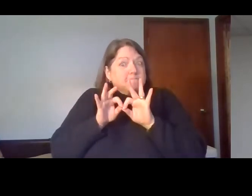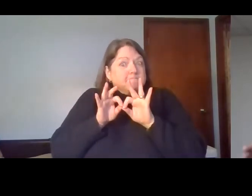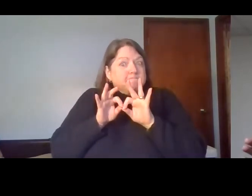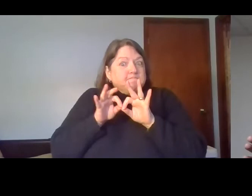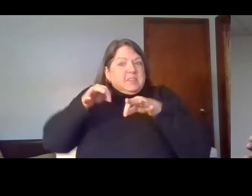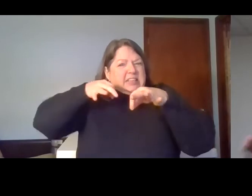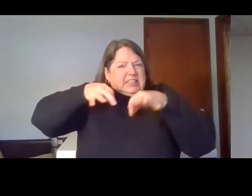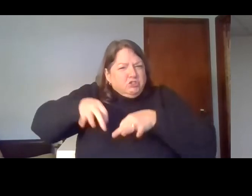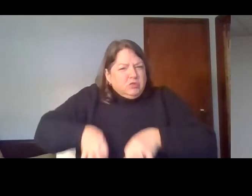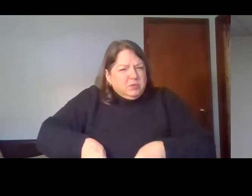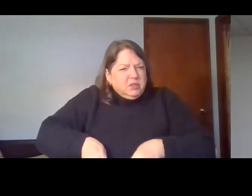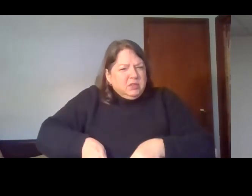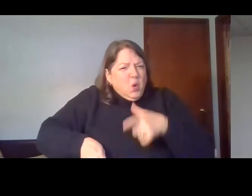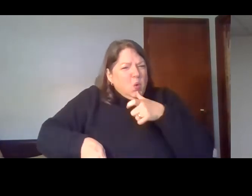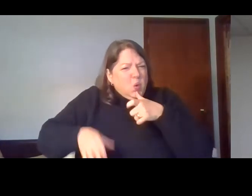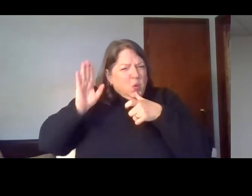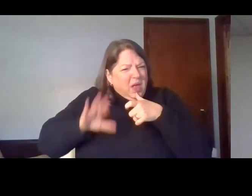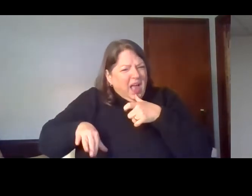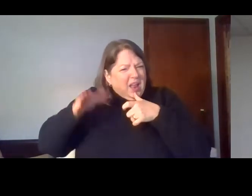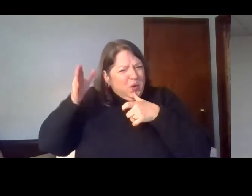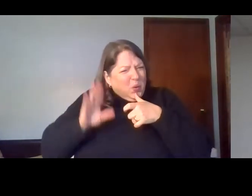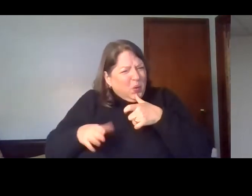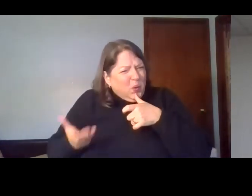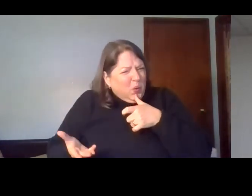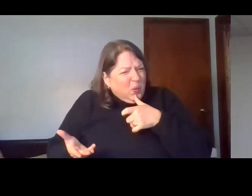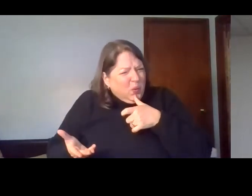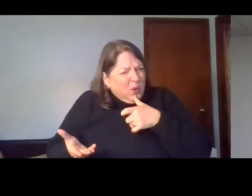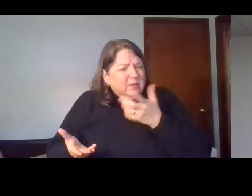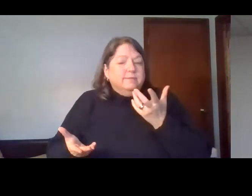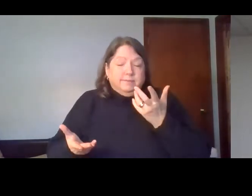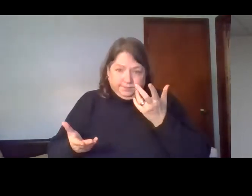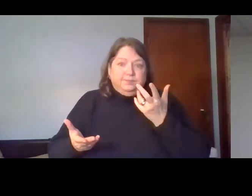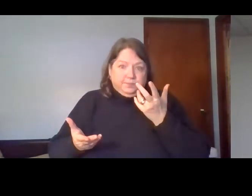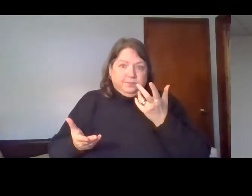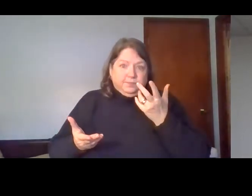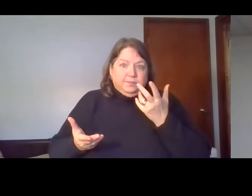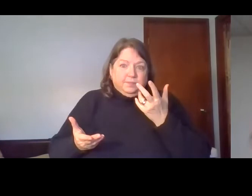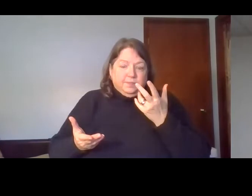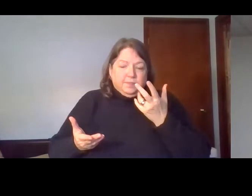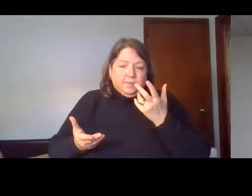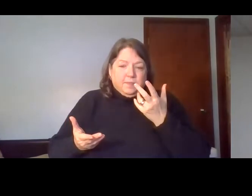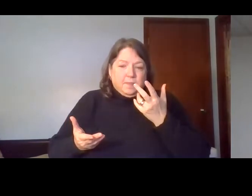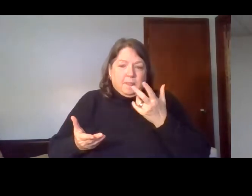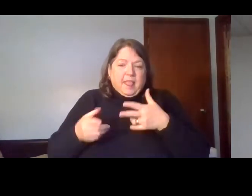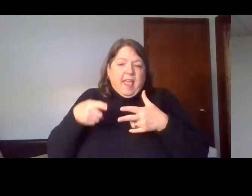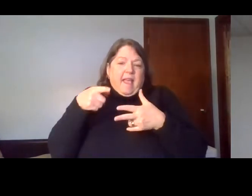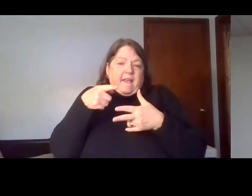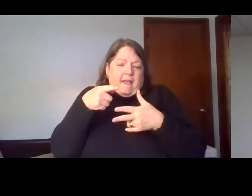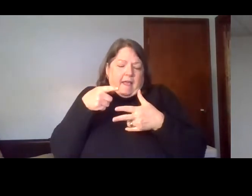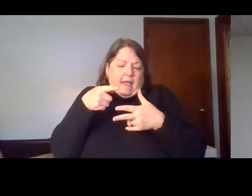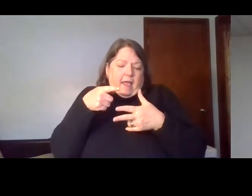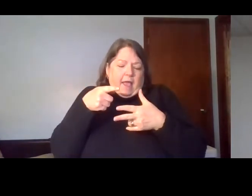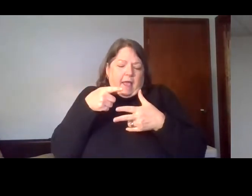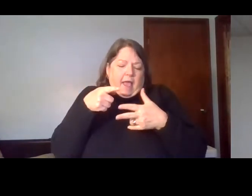who God is. And so, I want to share those with you. But want to share one of them with you. The other two, I want to give you a quick